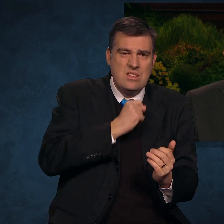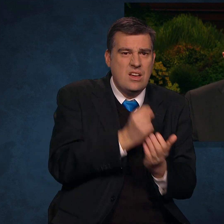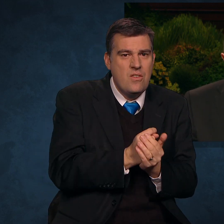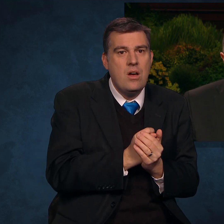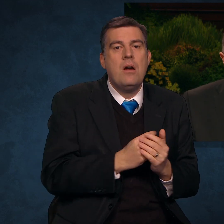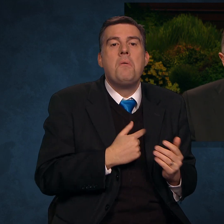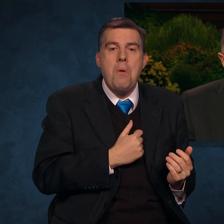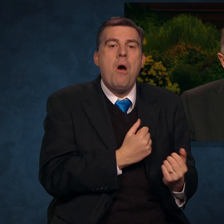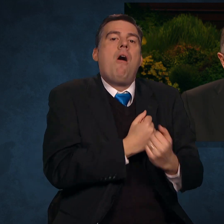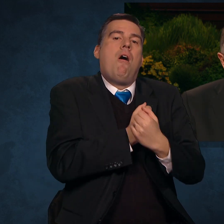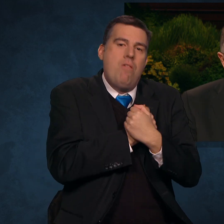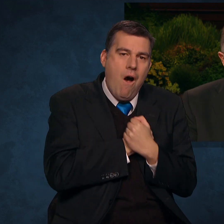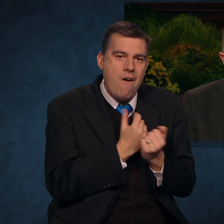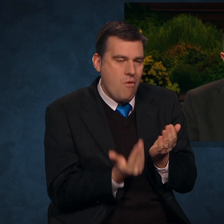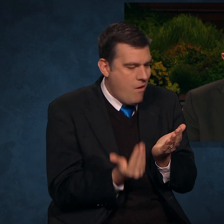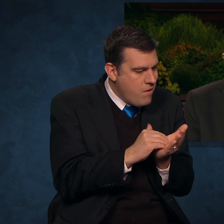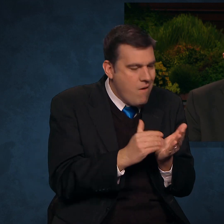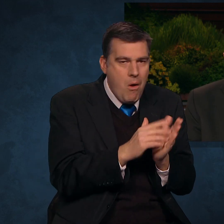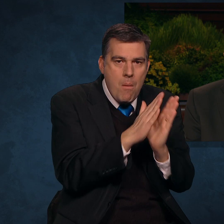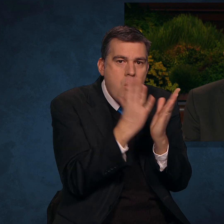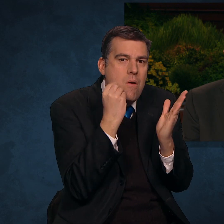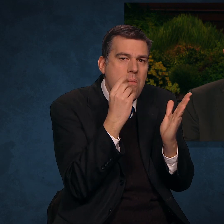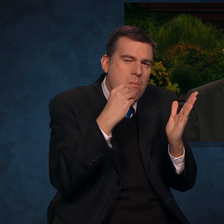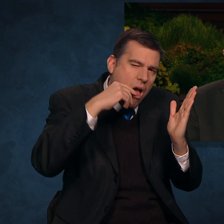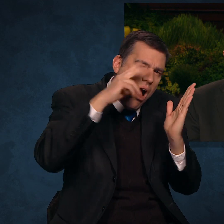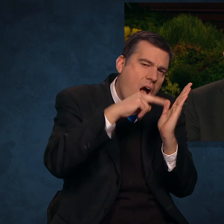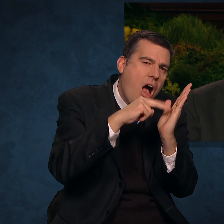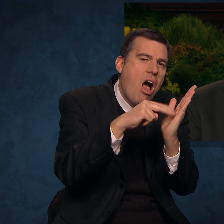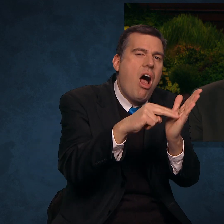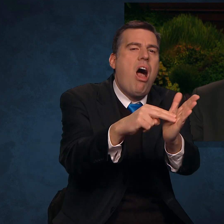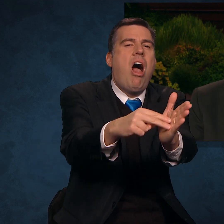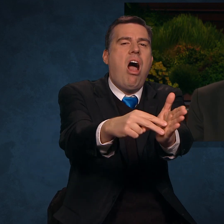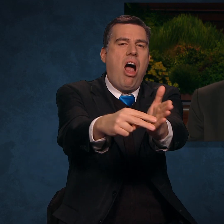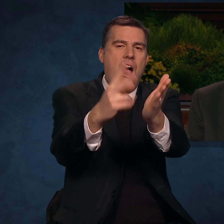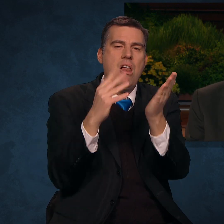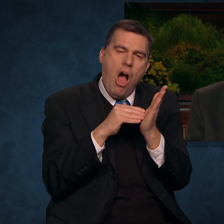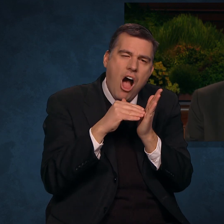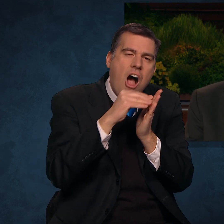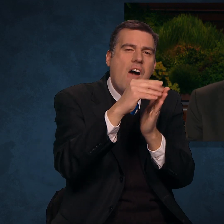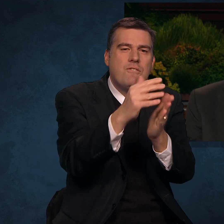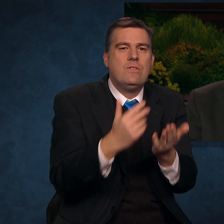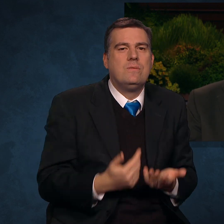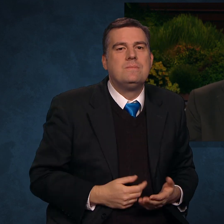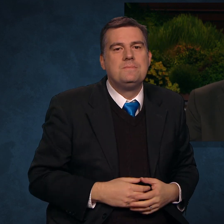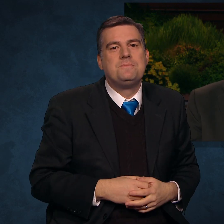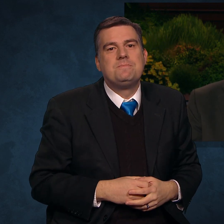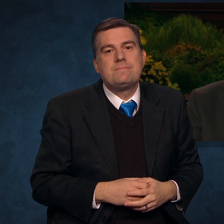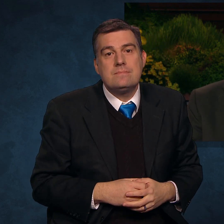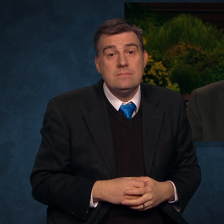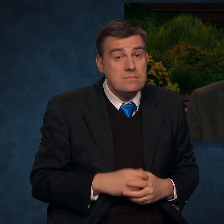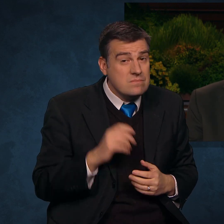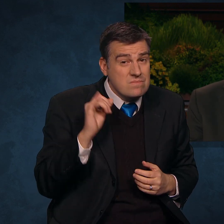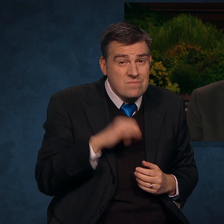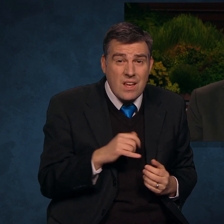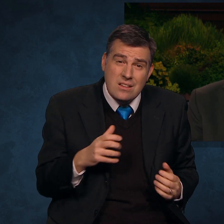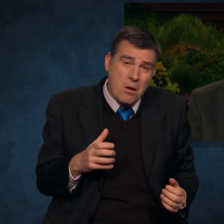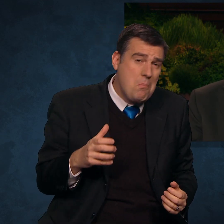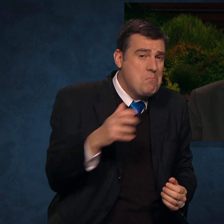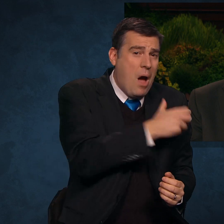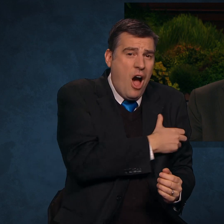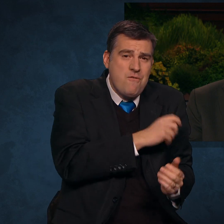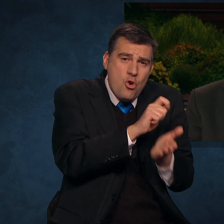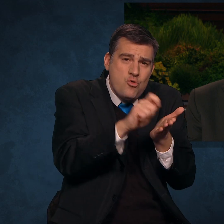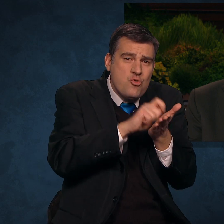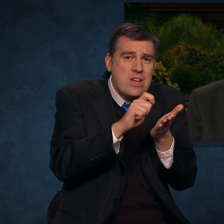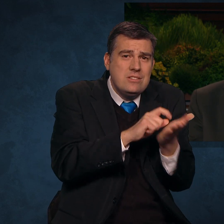I love to go back to the Book of Mormon and drink deeply and often. It is the most powerful written